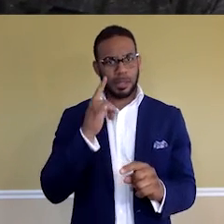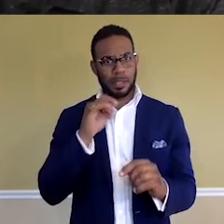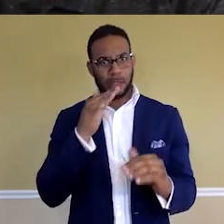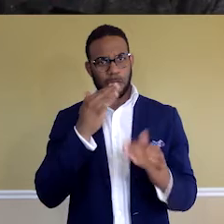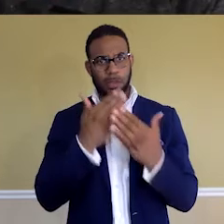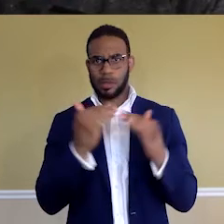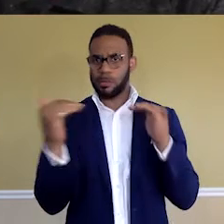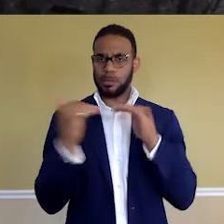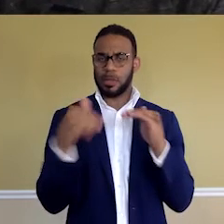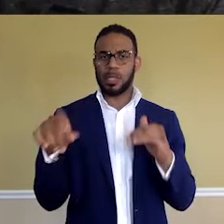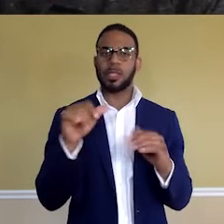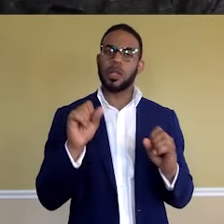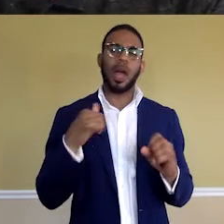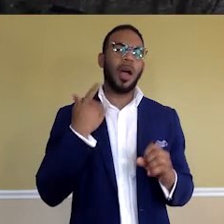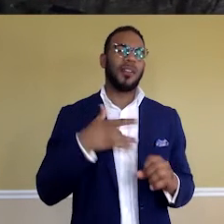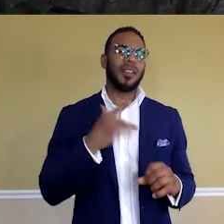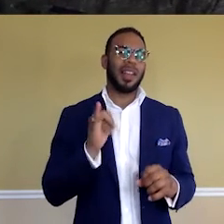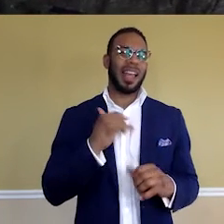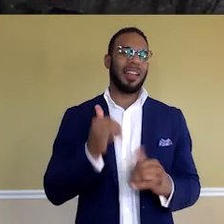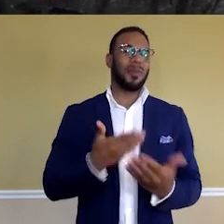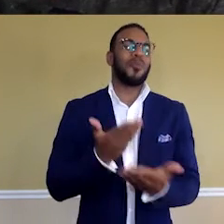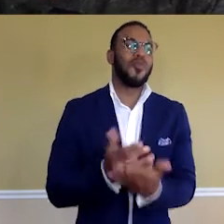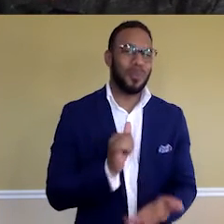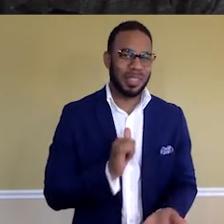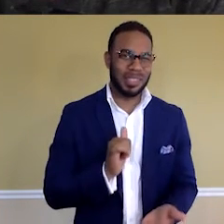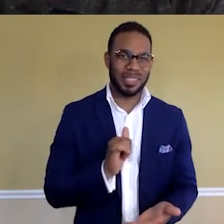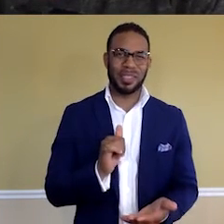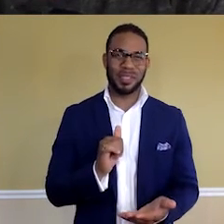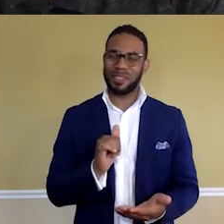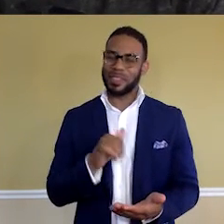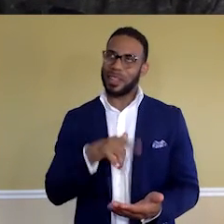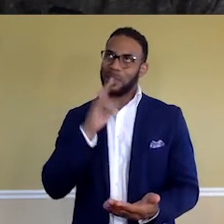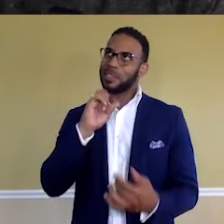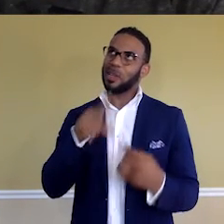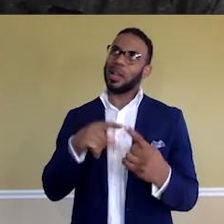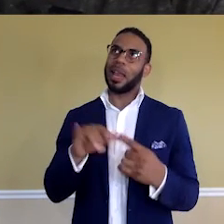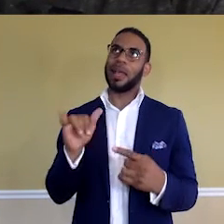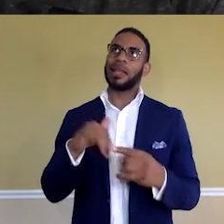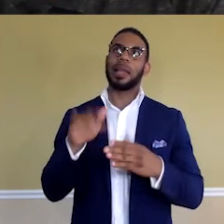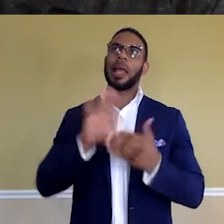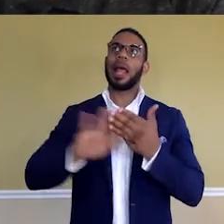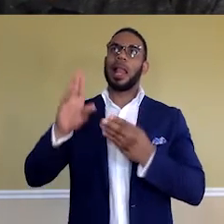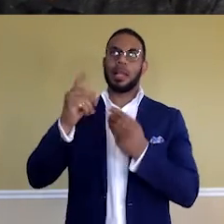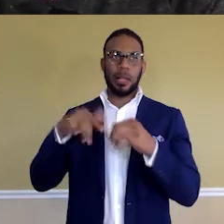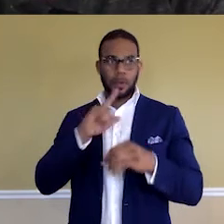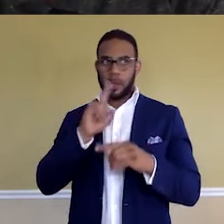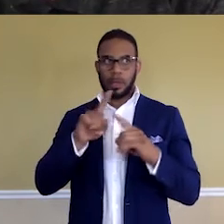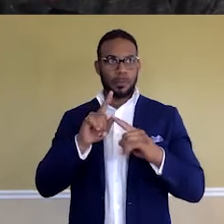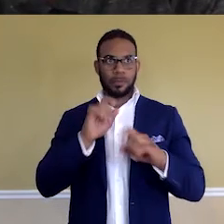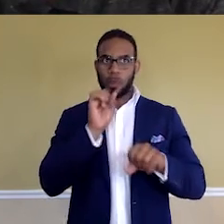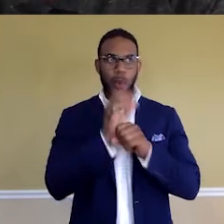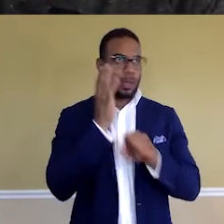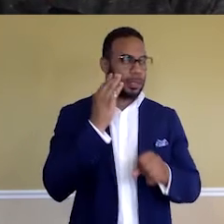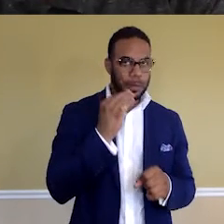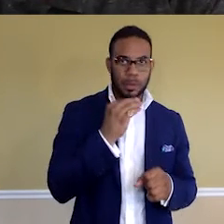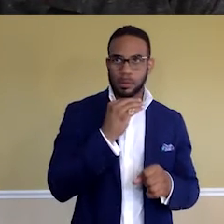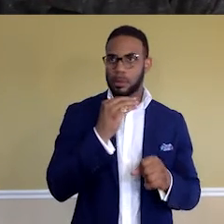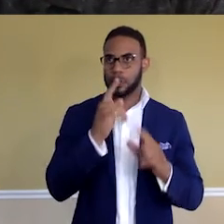are. So I always felt like I always had to prove myself. And I'm not just talking like in a college setting, I'm talking work experience as well.